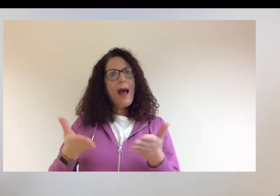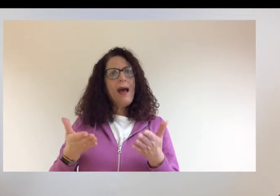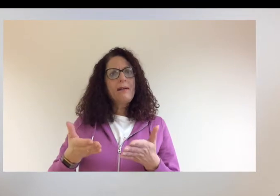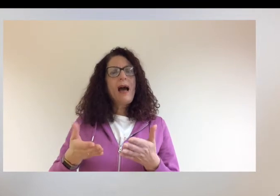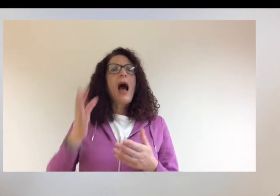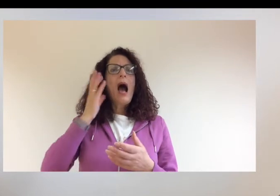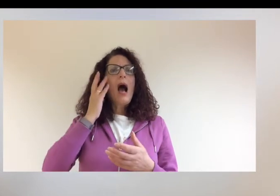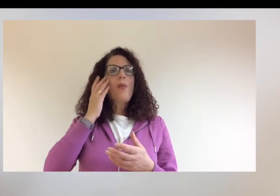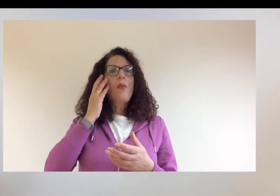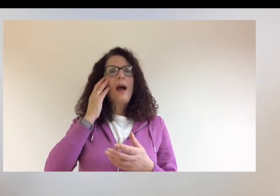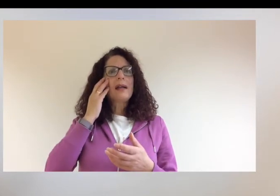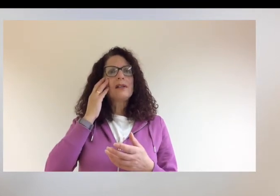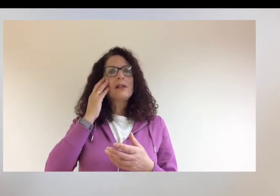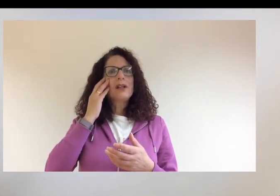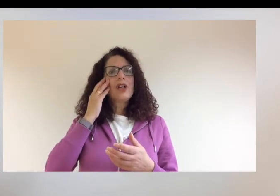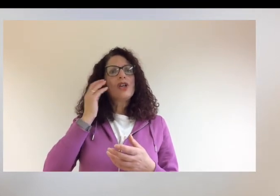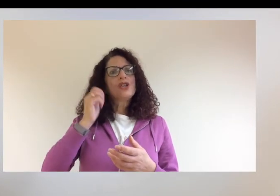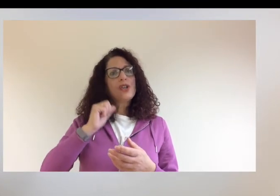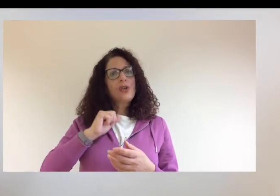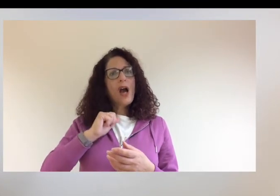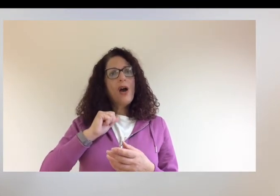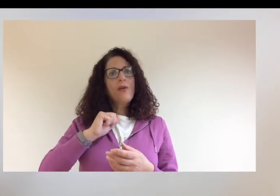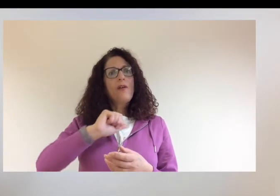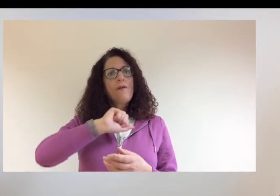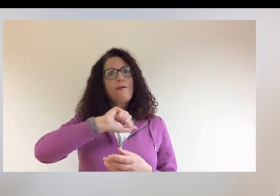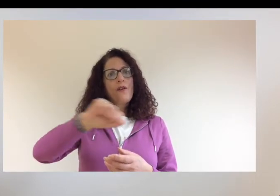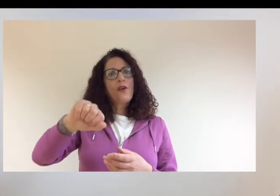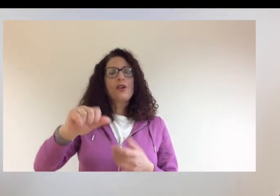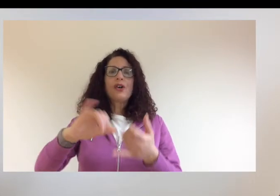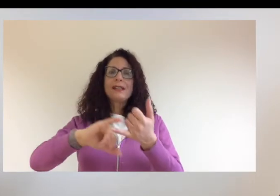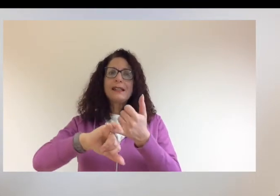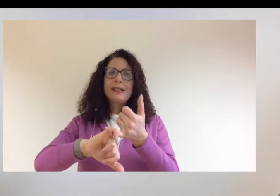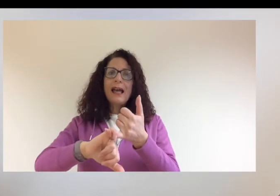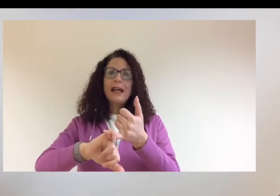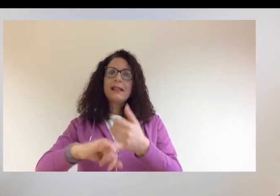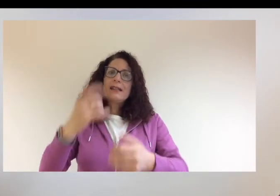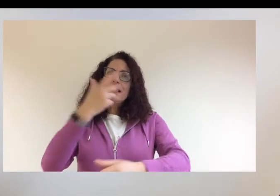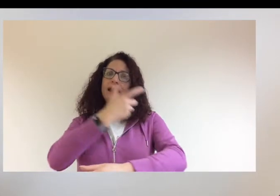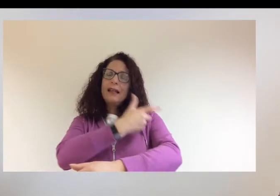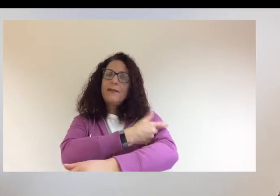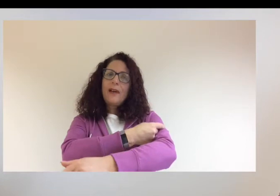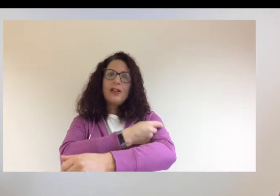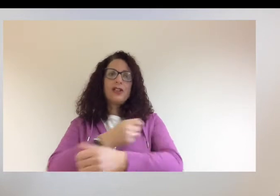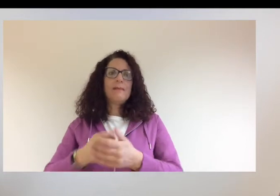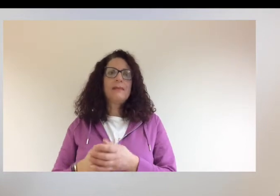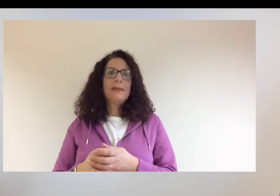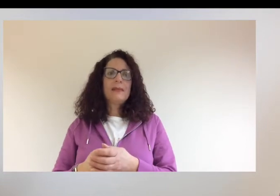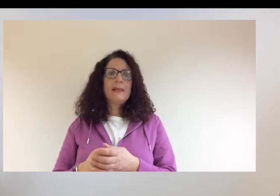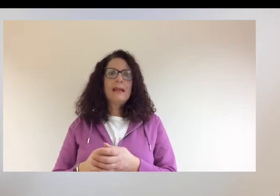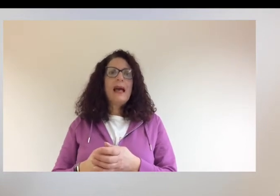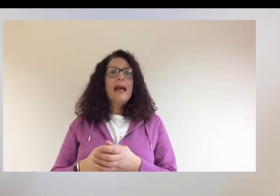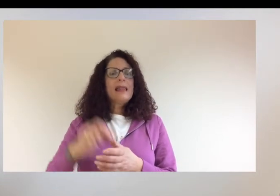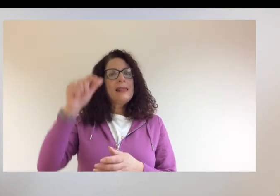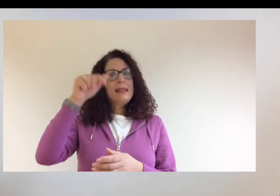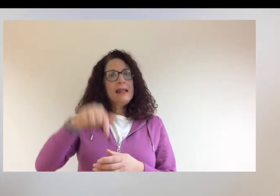for your second injection. This is on a card.